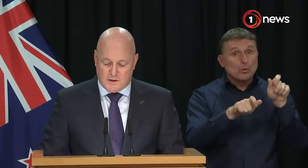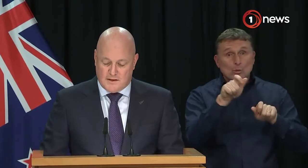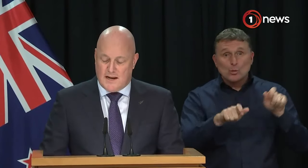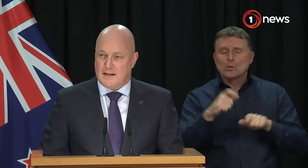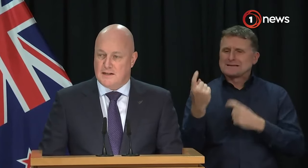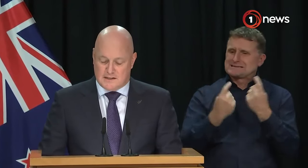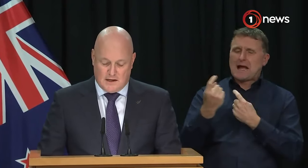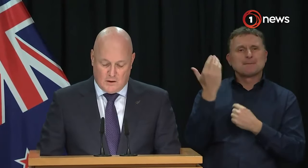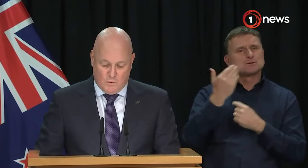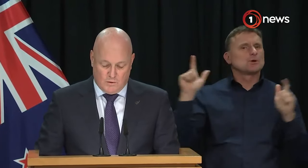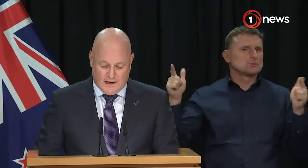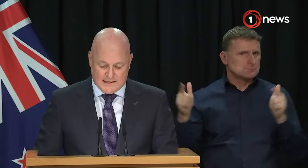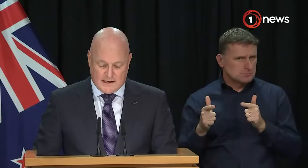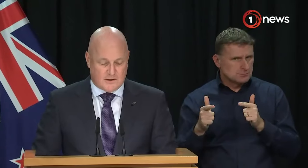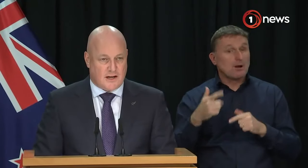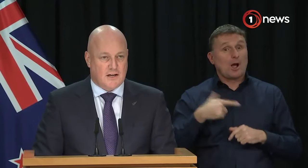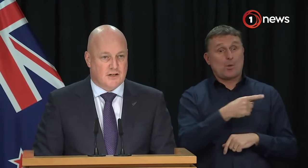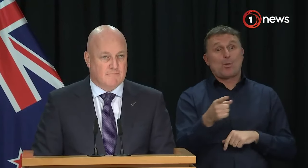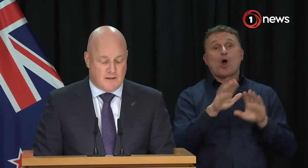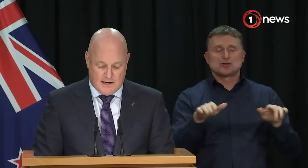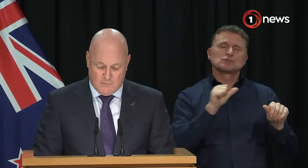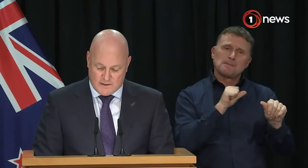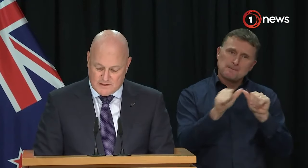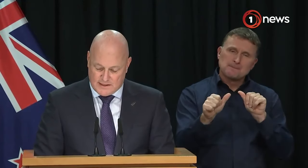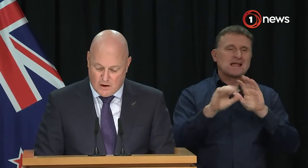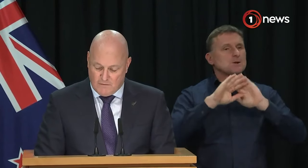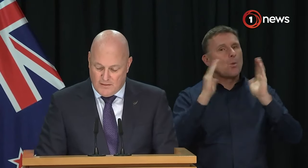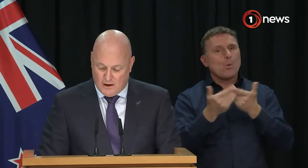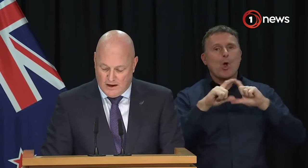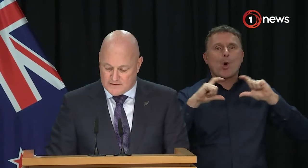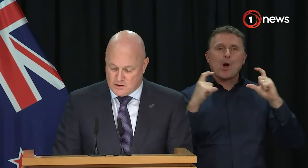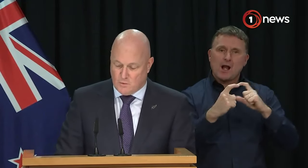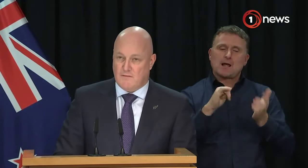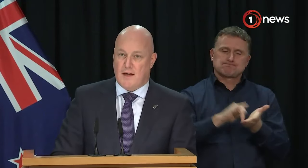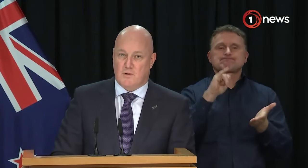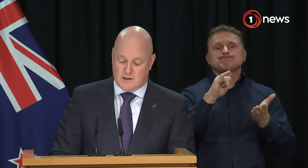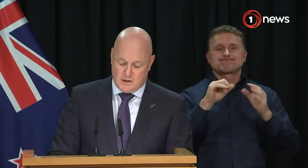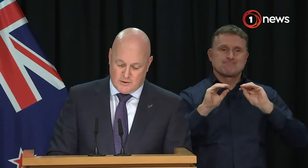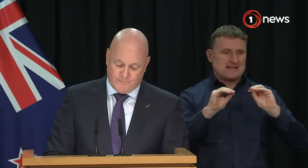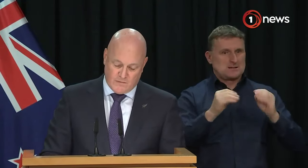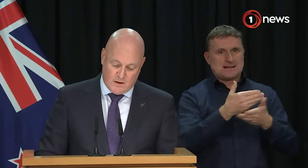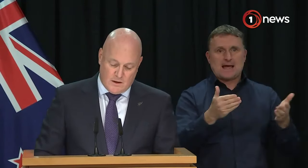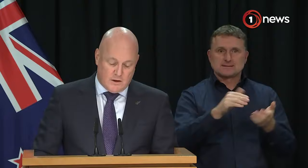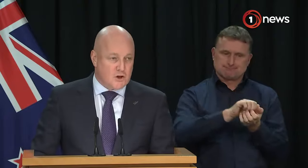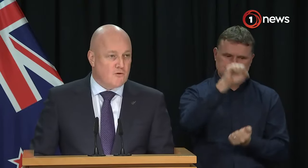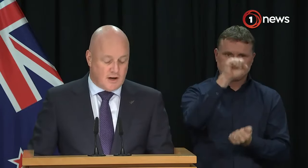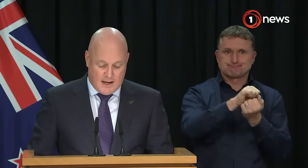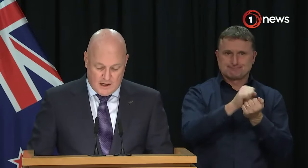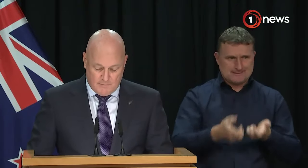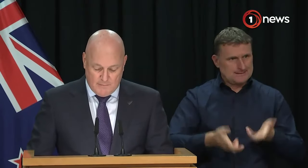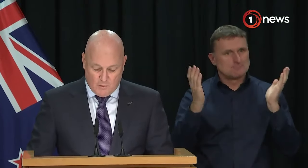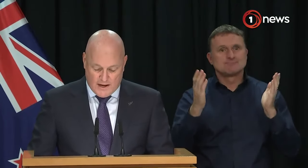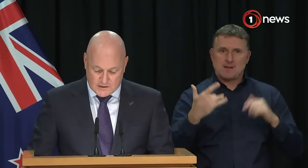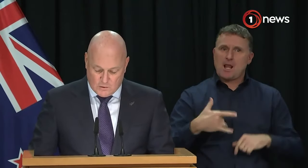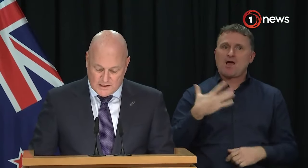more important than our kids getting a world-class education that enables them to set off in their lives and do whatever they wish to do. Children